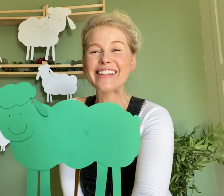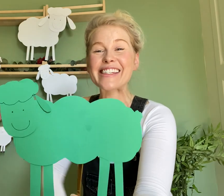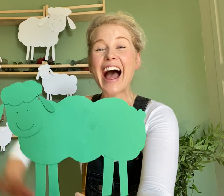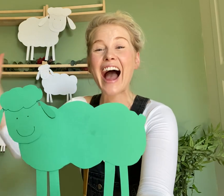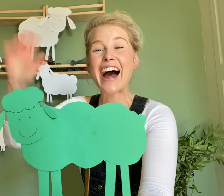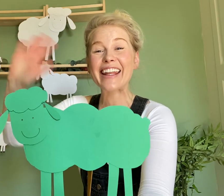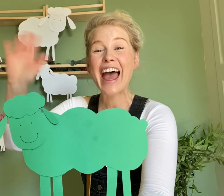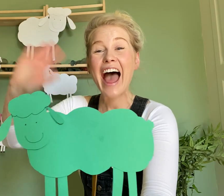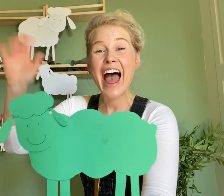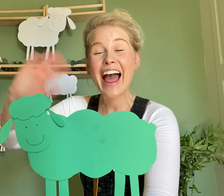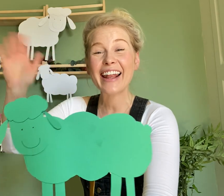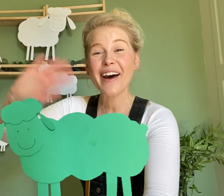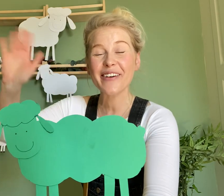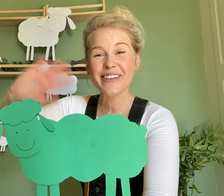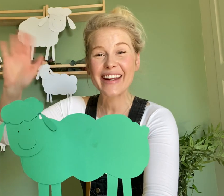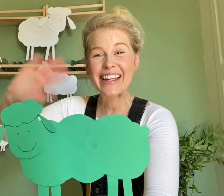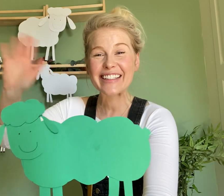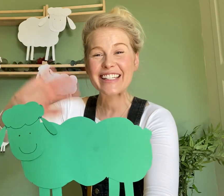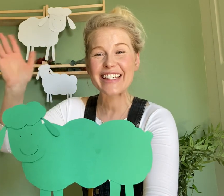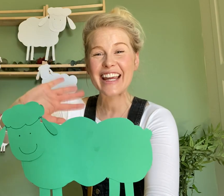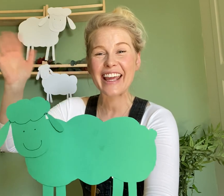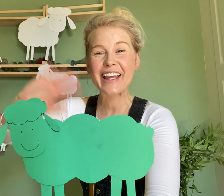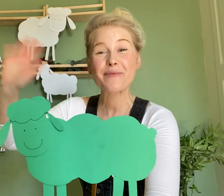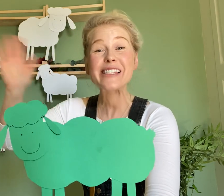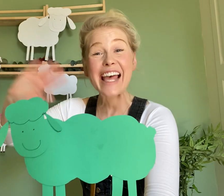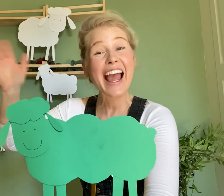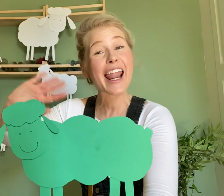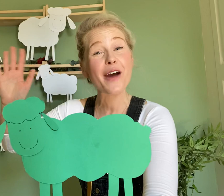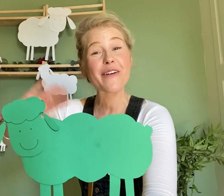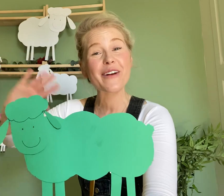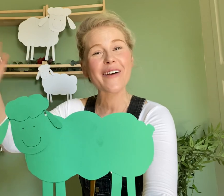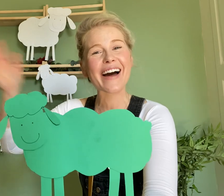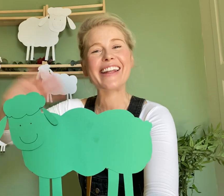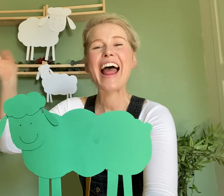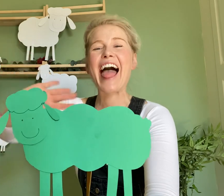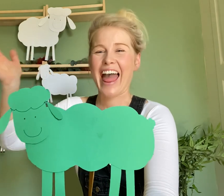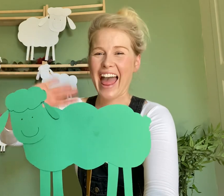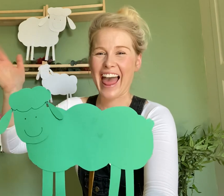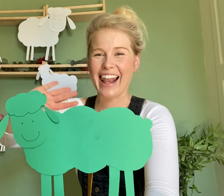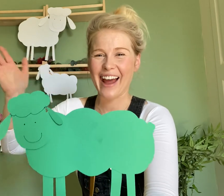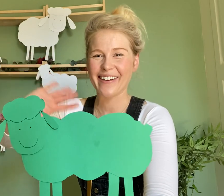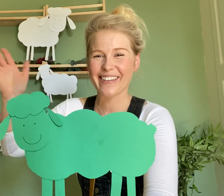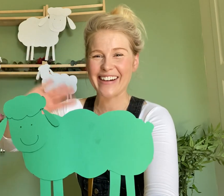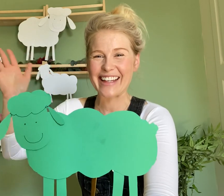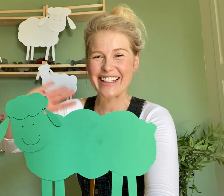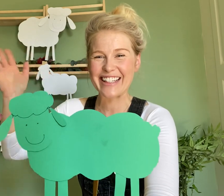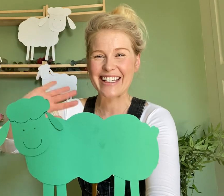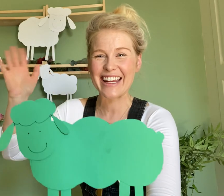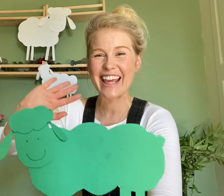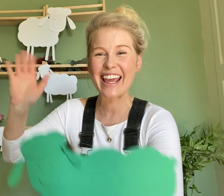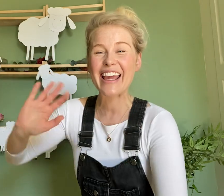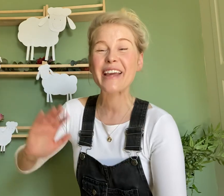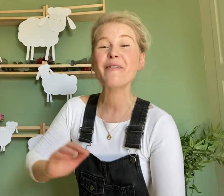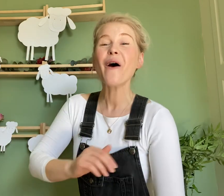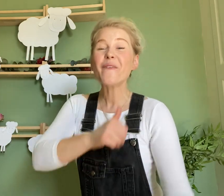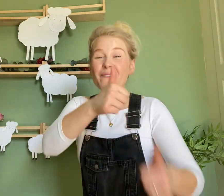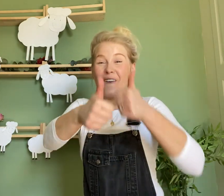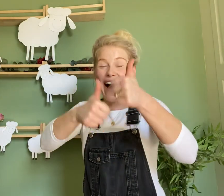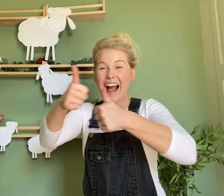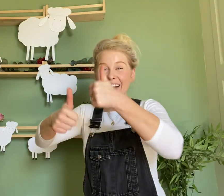done. Hello green sheep. Say hello everyone. Hello green sheep. Well